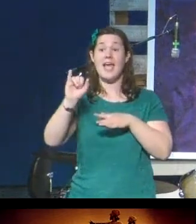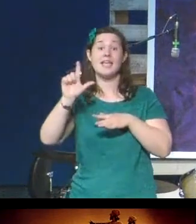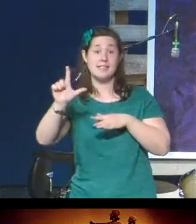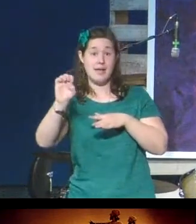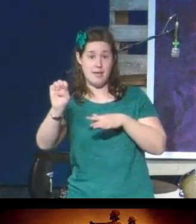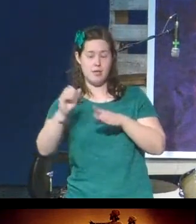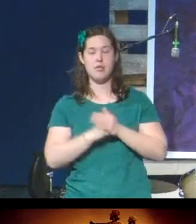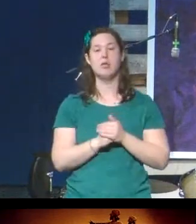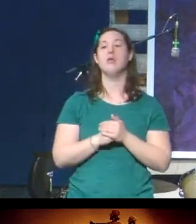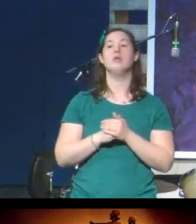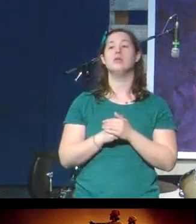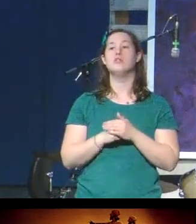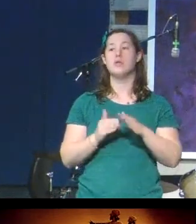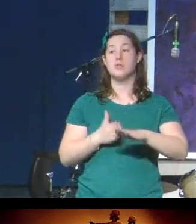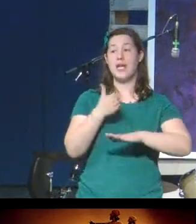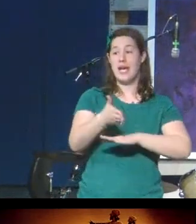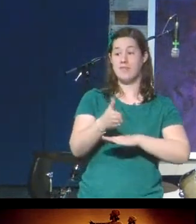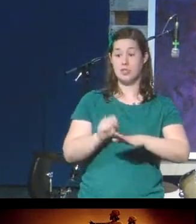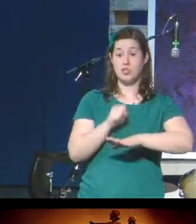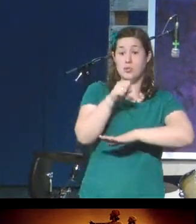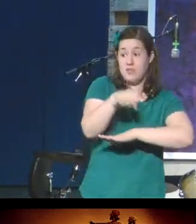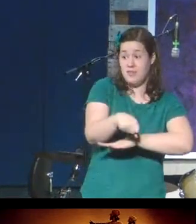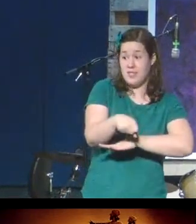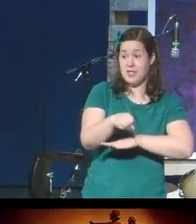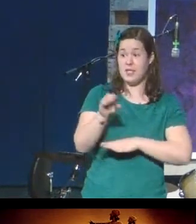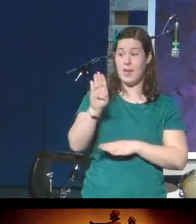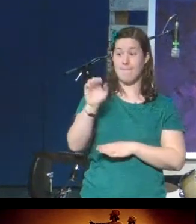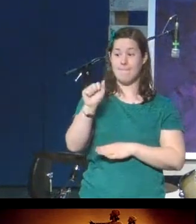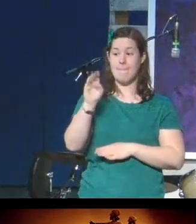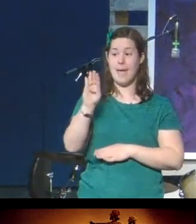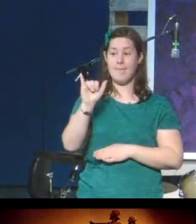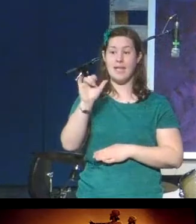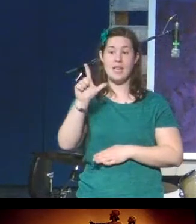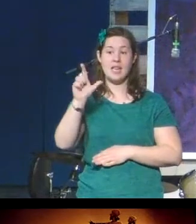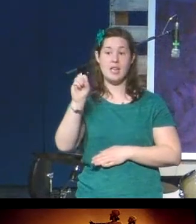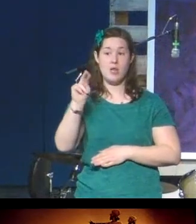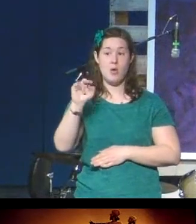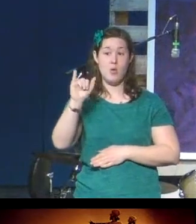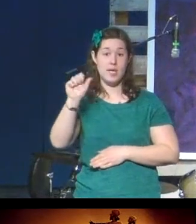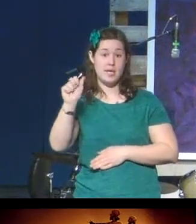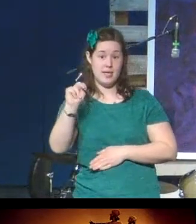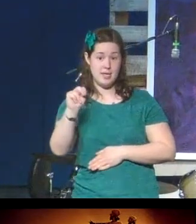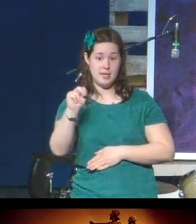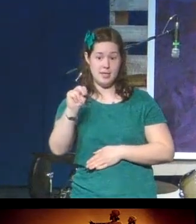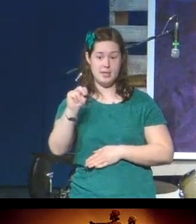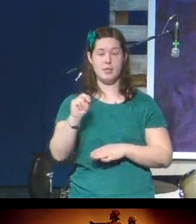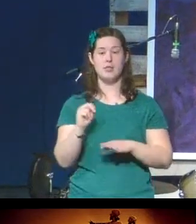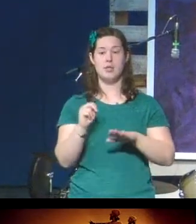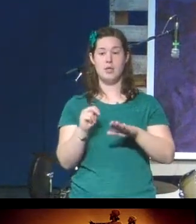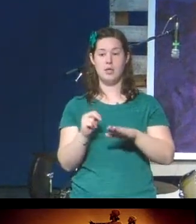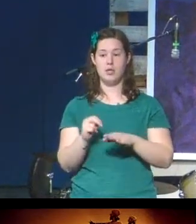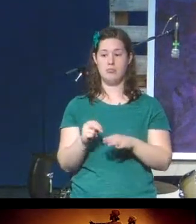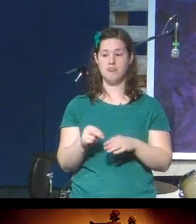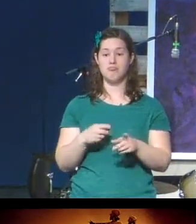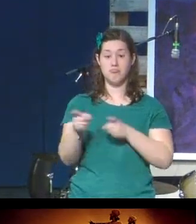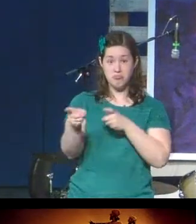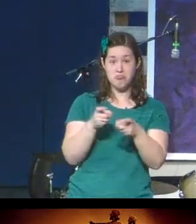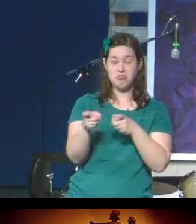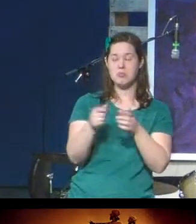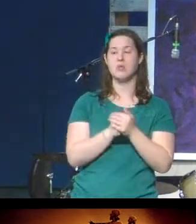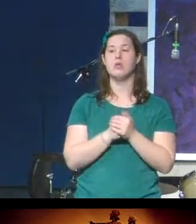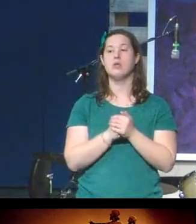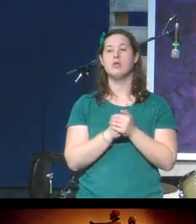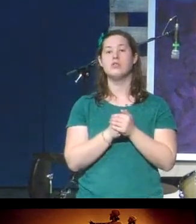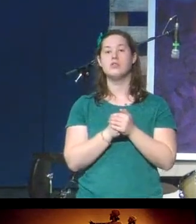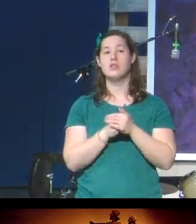Babylonian Empire, and Persia allowed the Israelites to come back into their homes. And so, of course, as they are coming